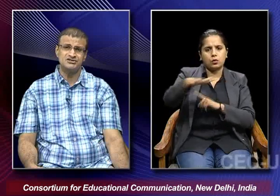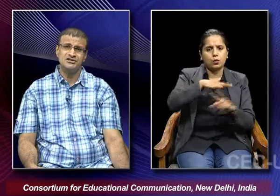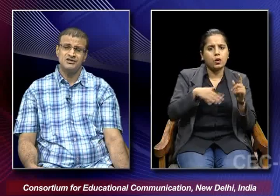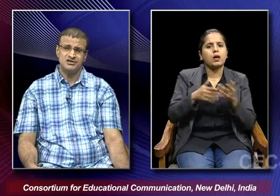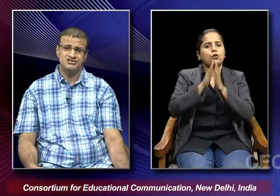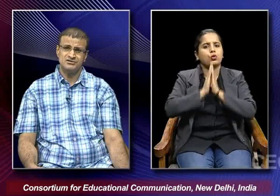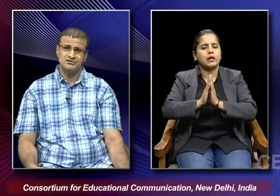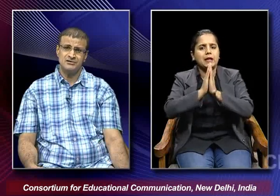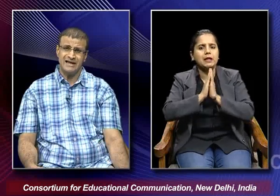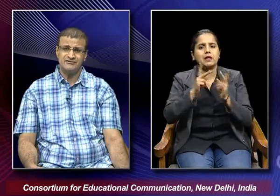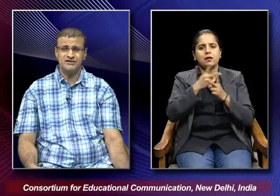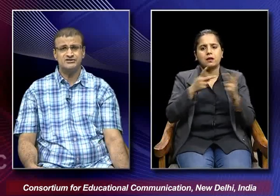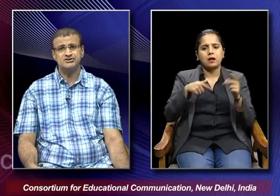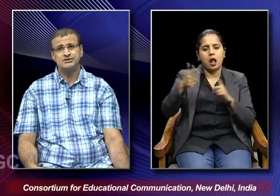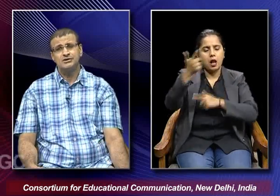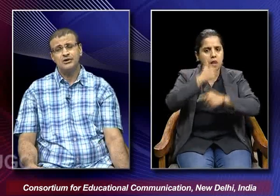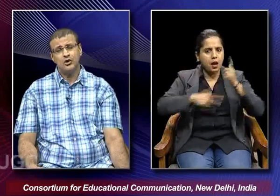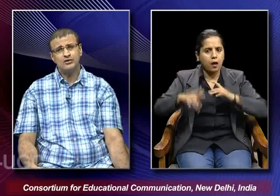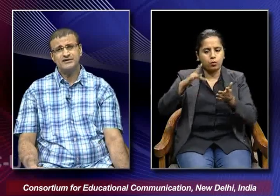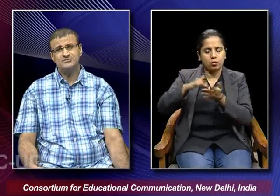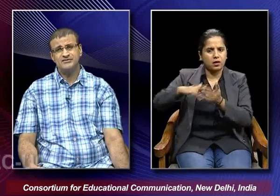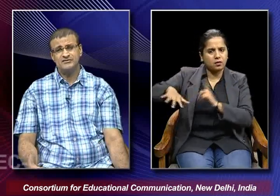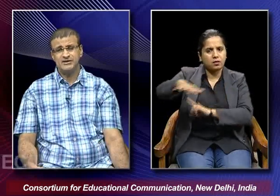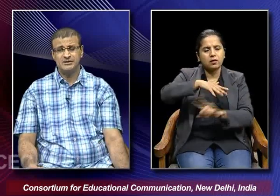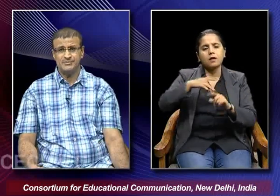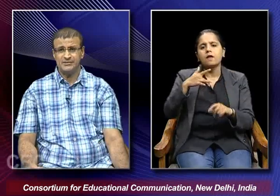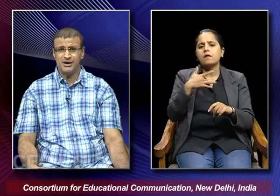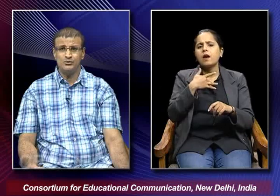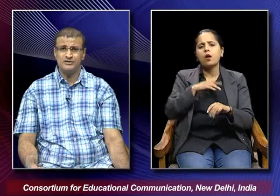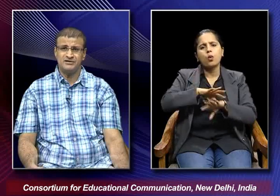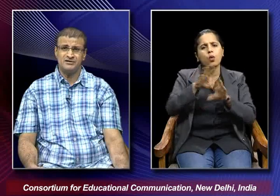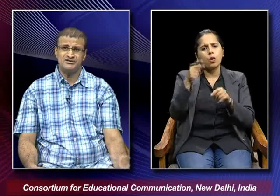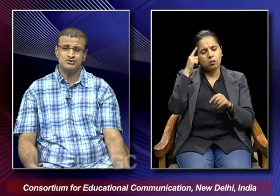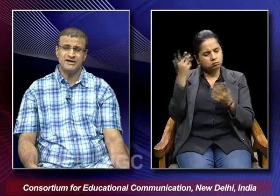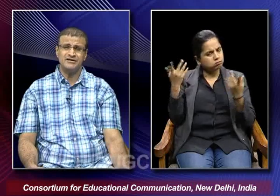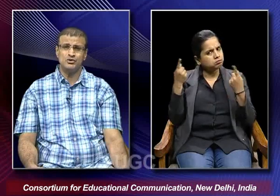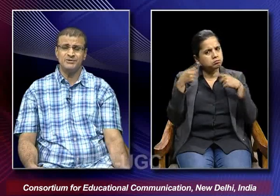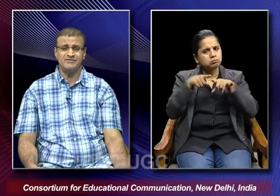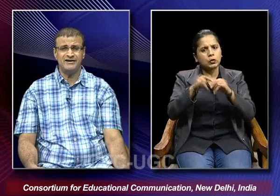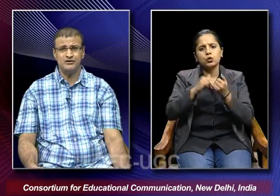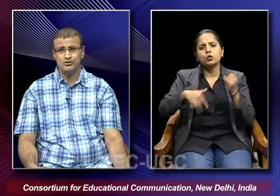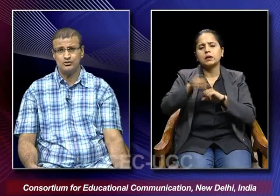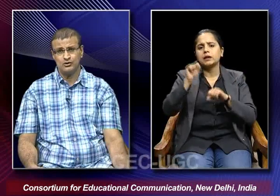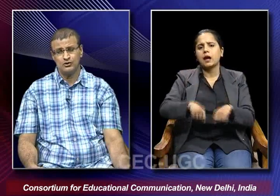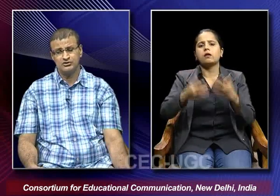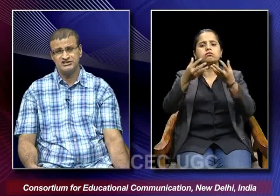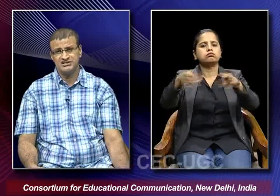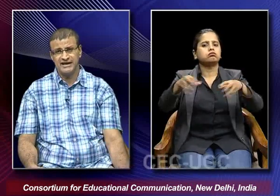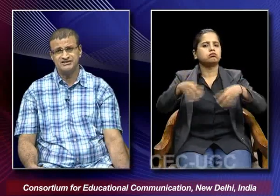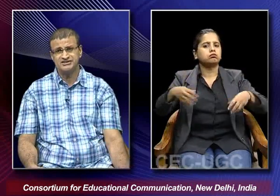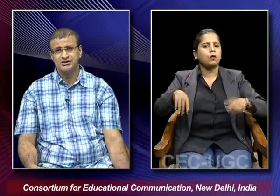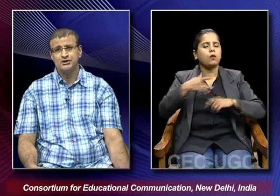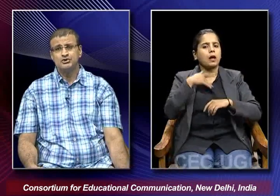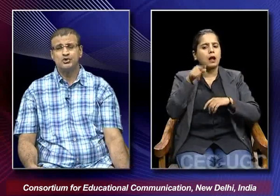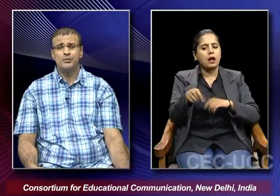religion language all of them they were very paramount in the society could be divided on on on these